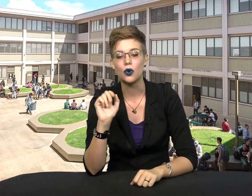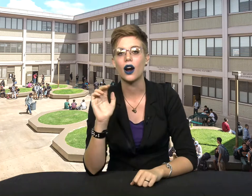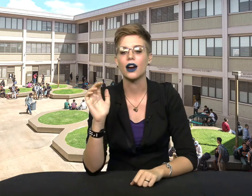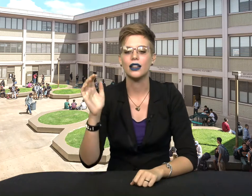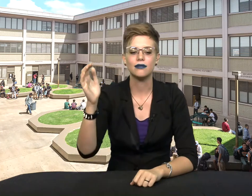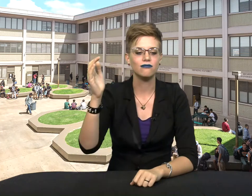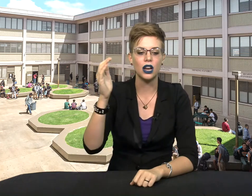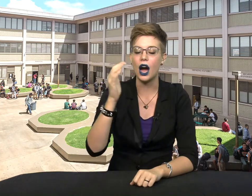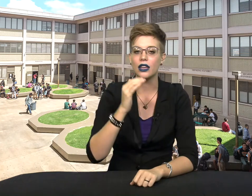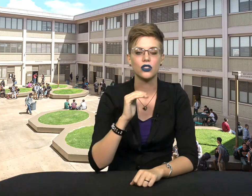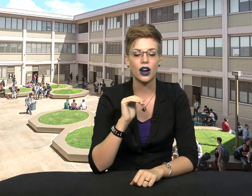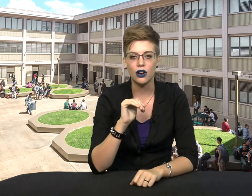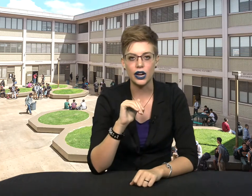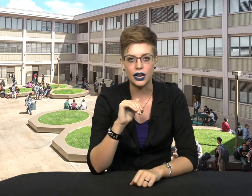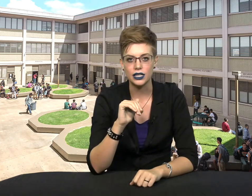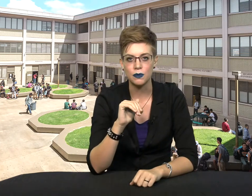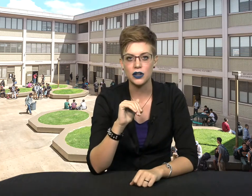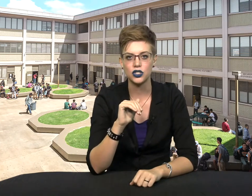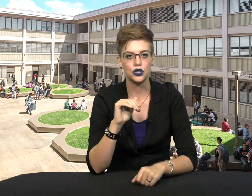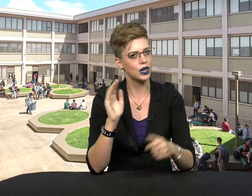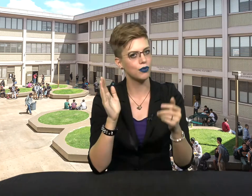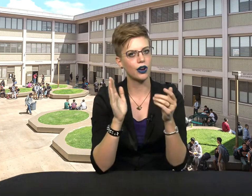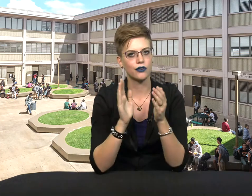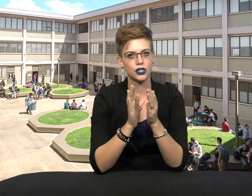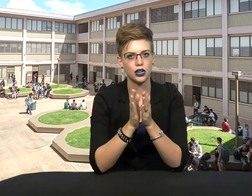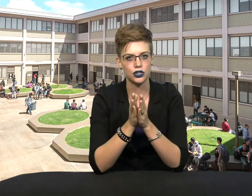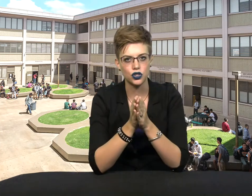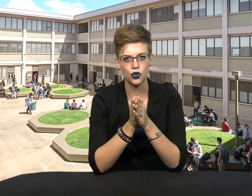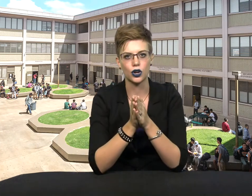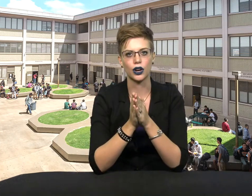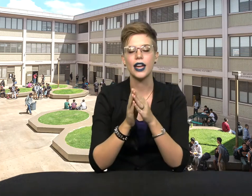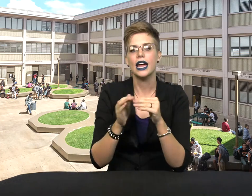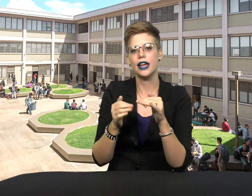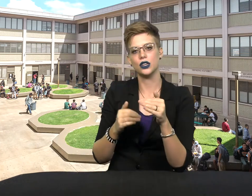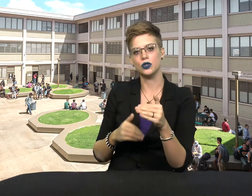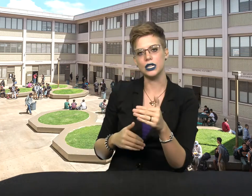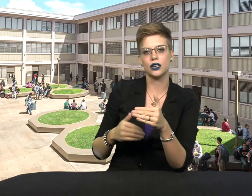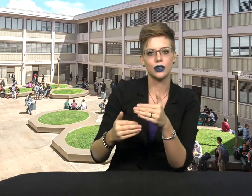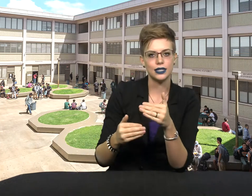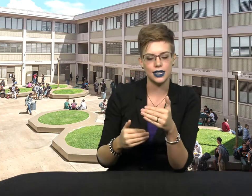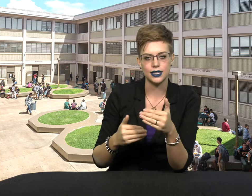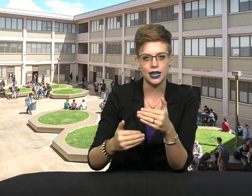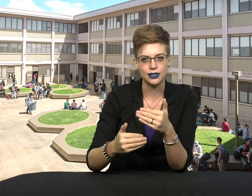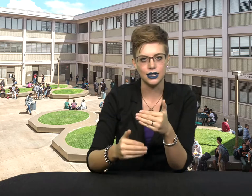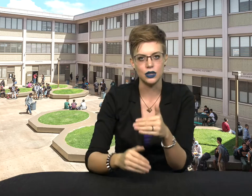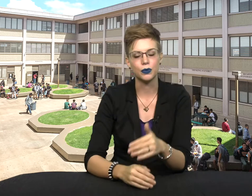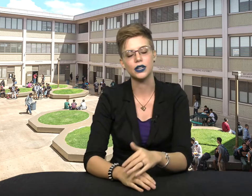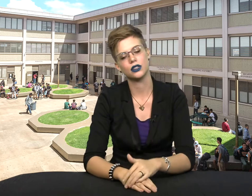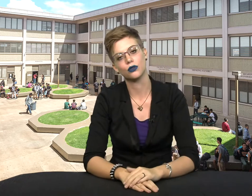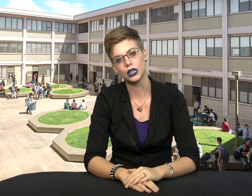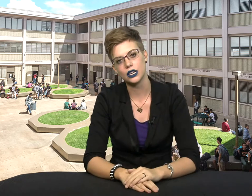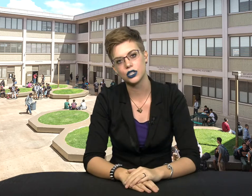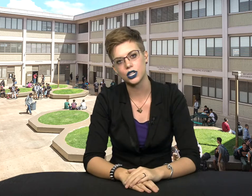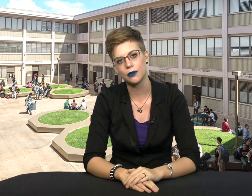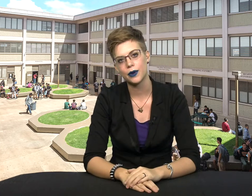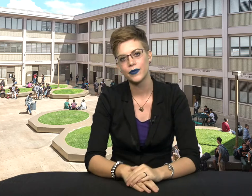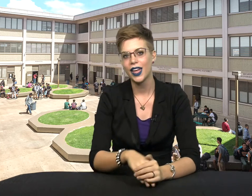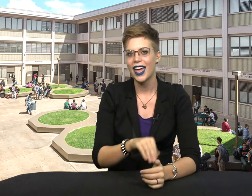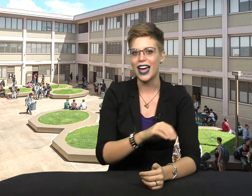are not in their area as much. You keep the conversations shorter and you decrease the intensity you put into the relationship. And